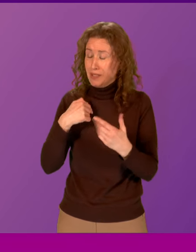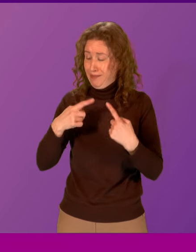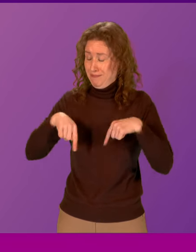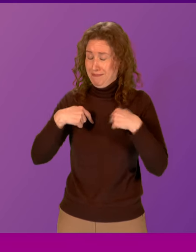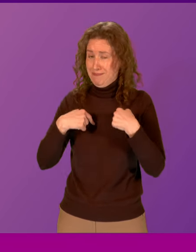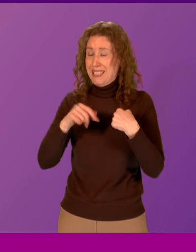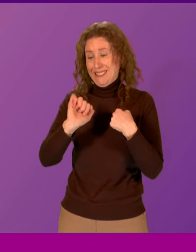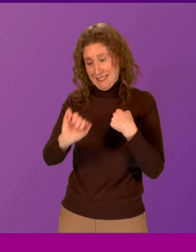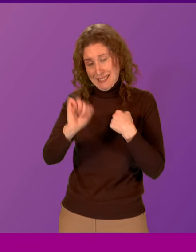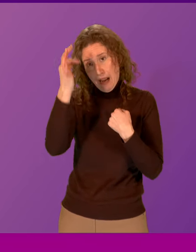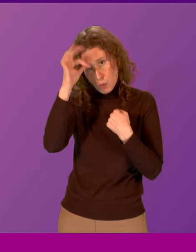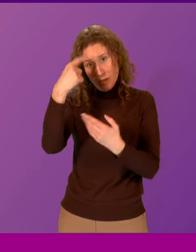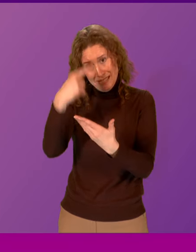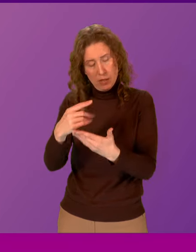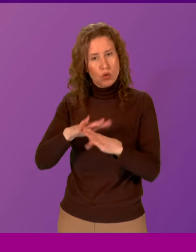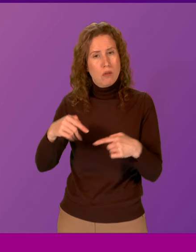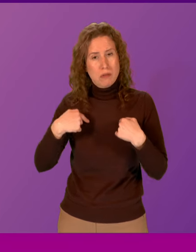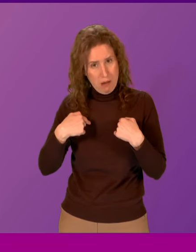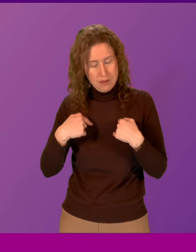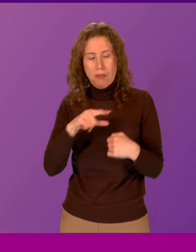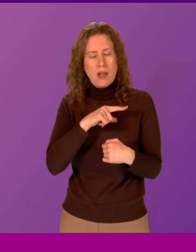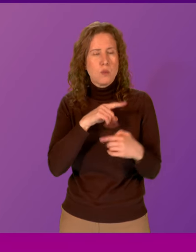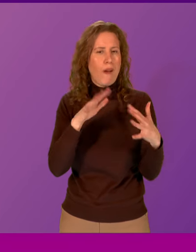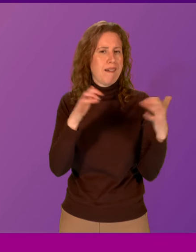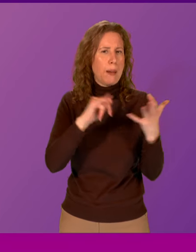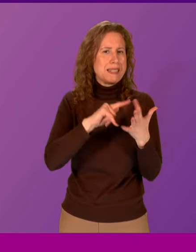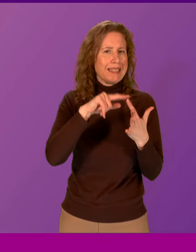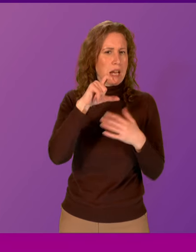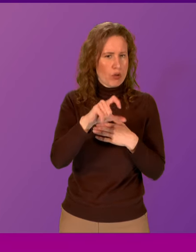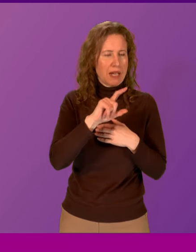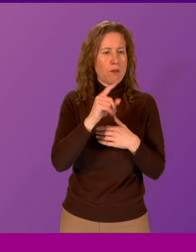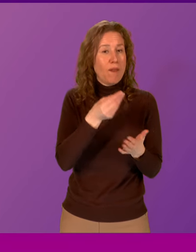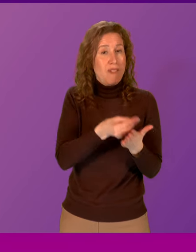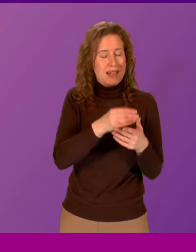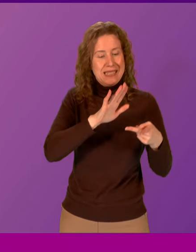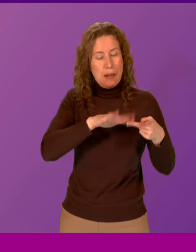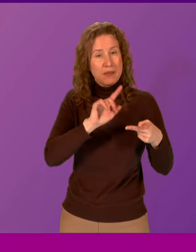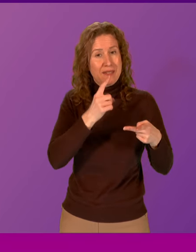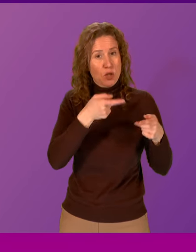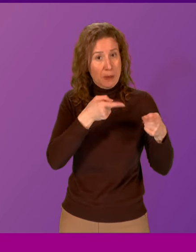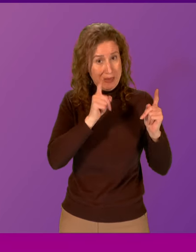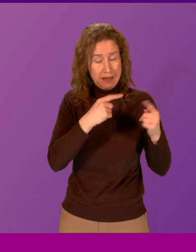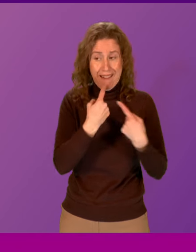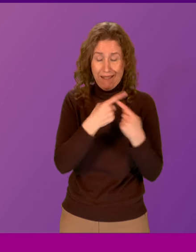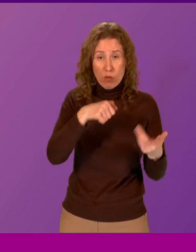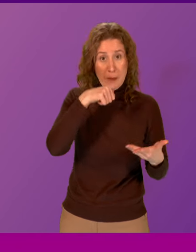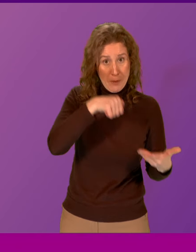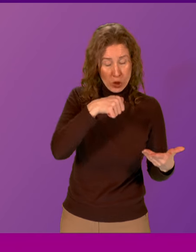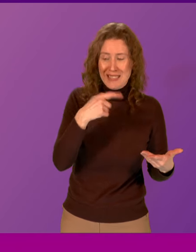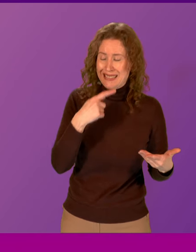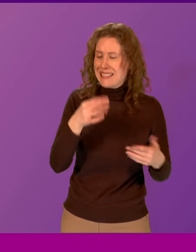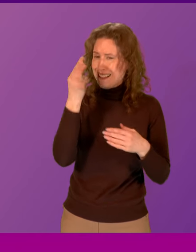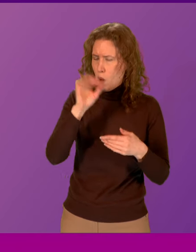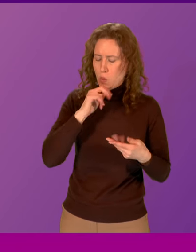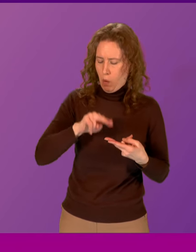local authorities, and that is why, of course, when the Cabinet Secretary for Finance, the Deputy First Minister, announced our budget, she announced an uplift